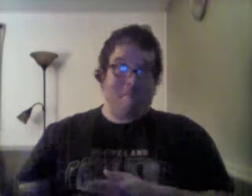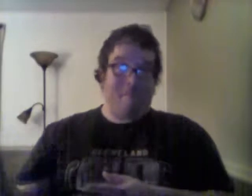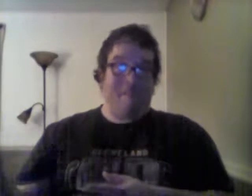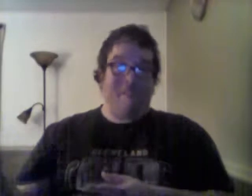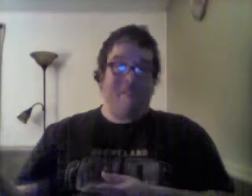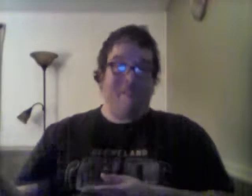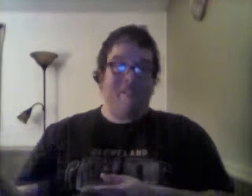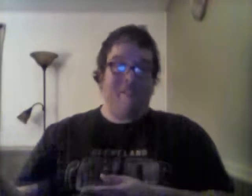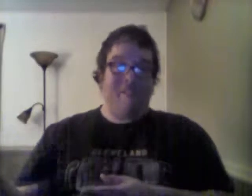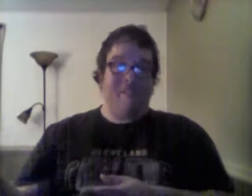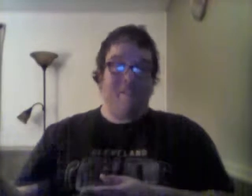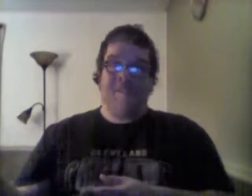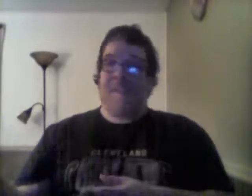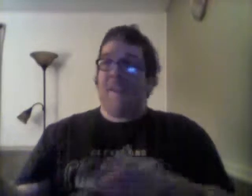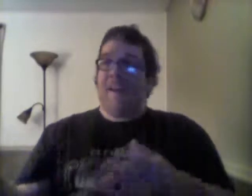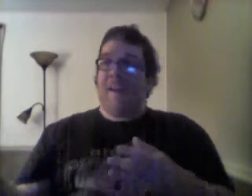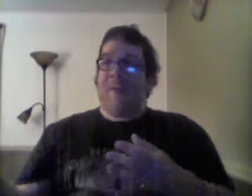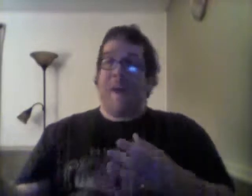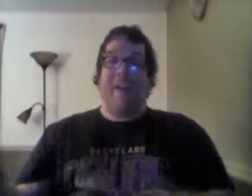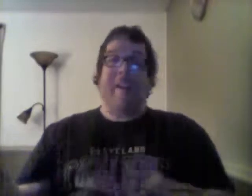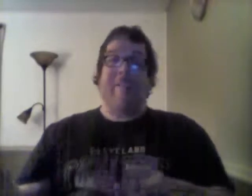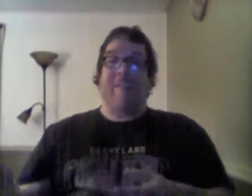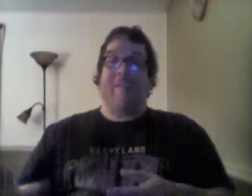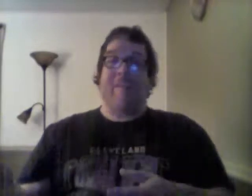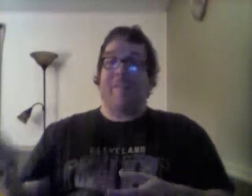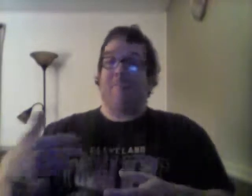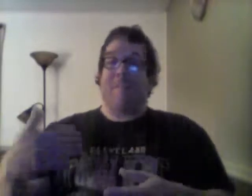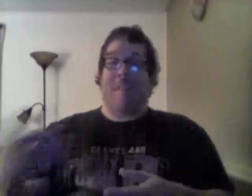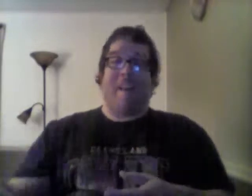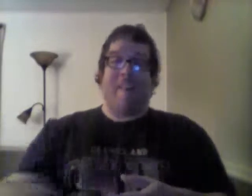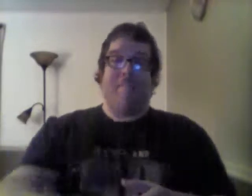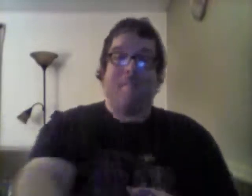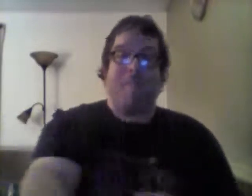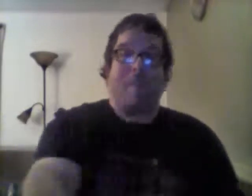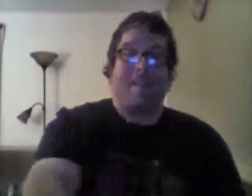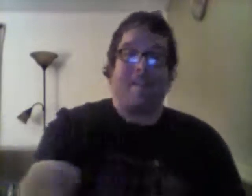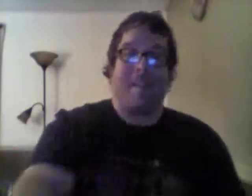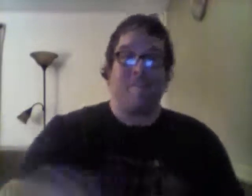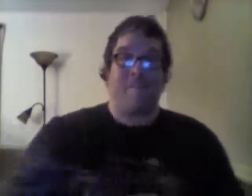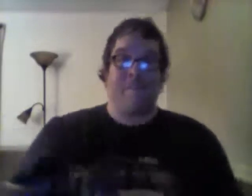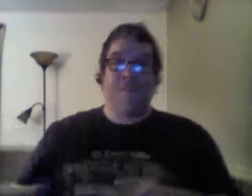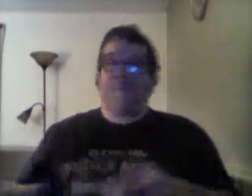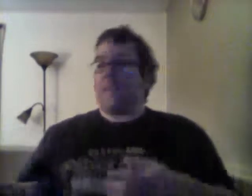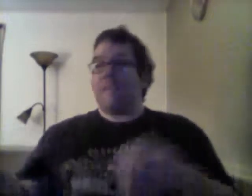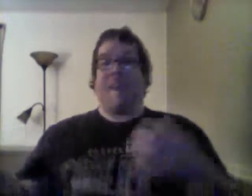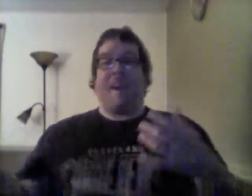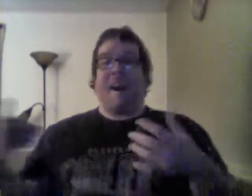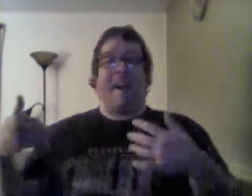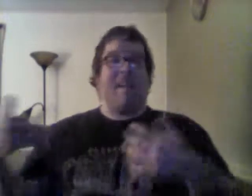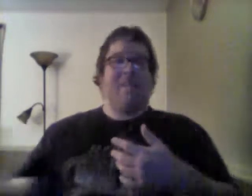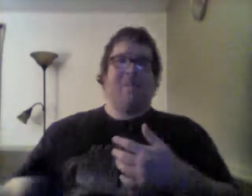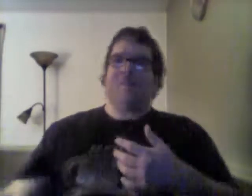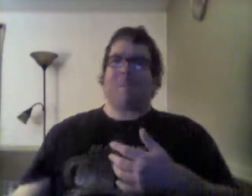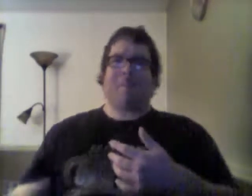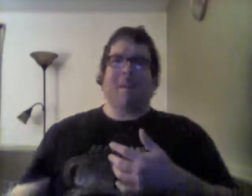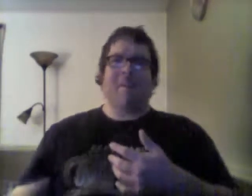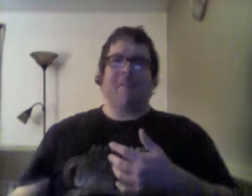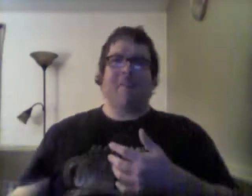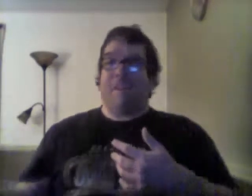VHS94 review. I didn't even know, this was the last minute movie I decided to review. Because I didn't even know this was coming out this year. I